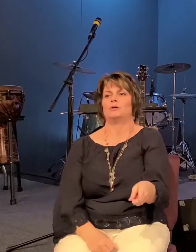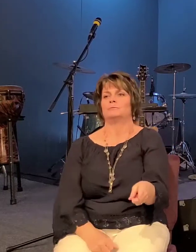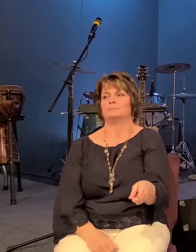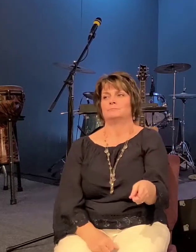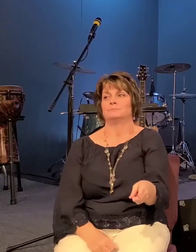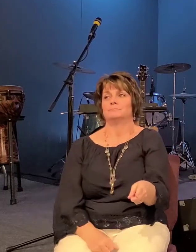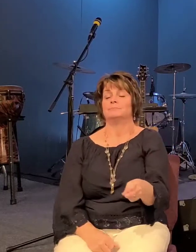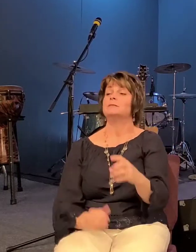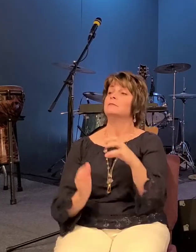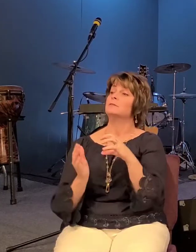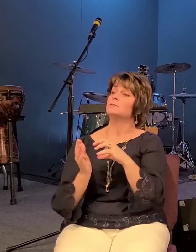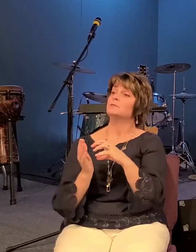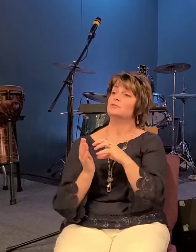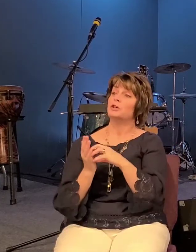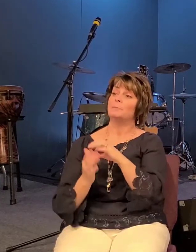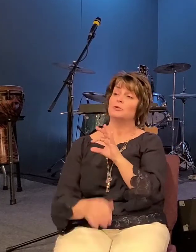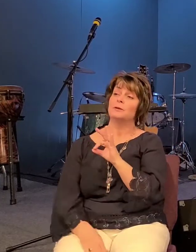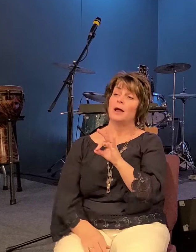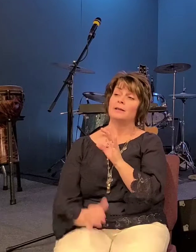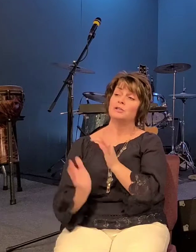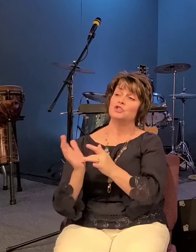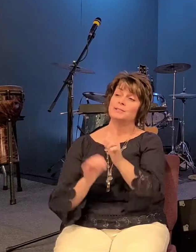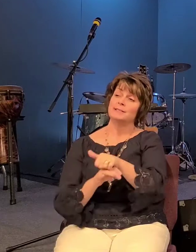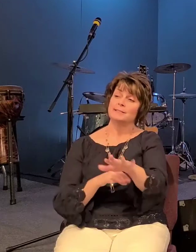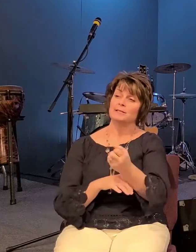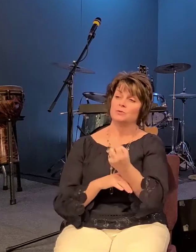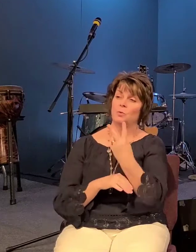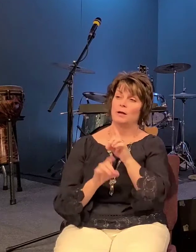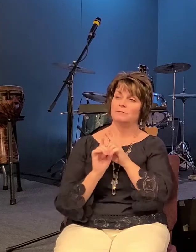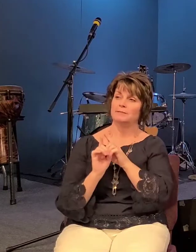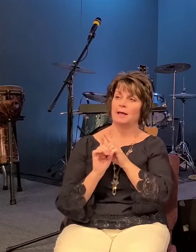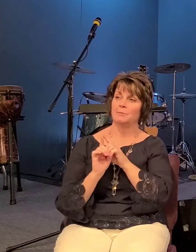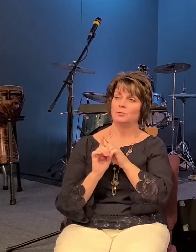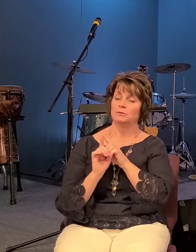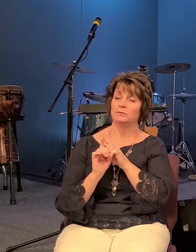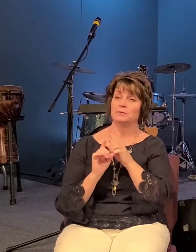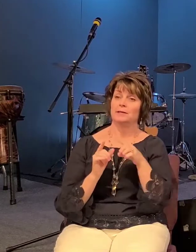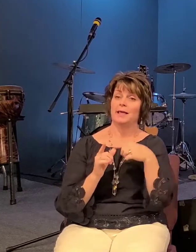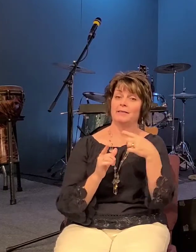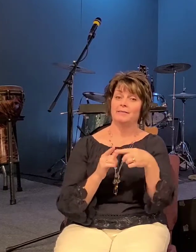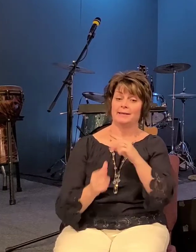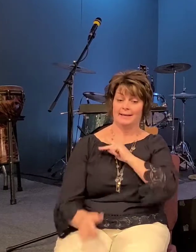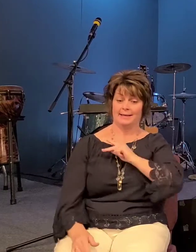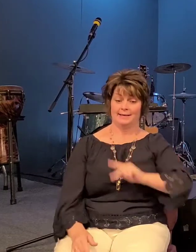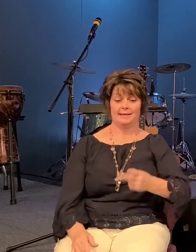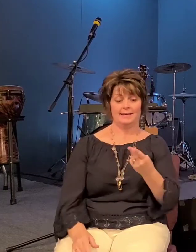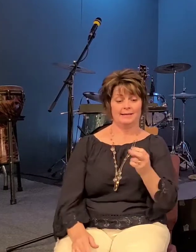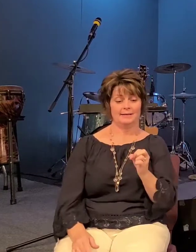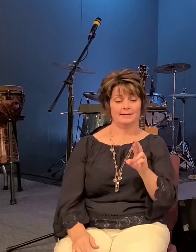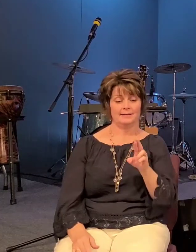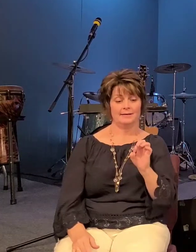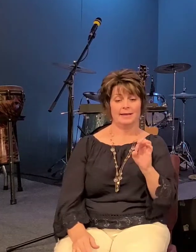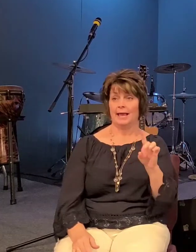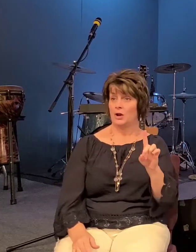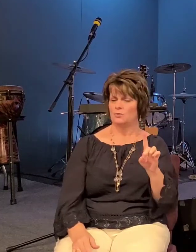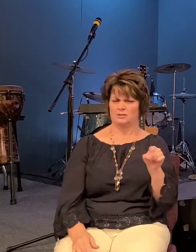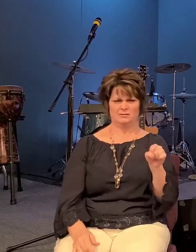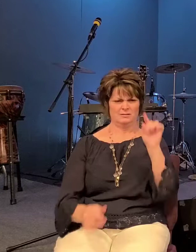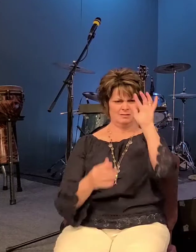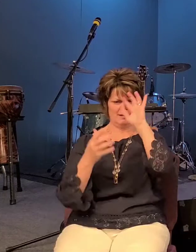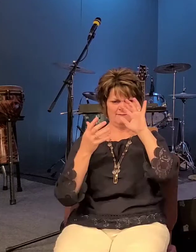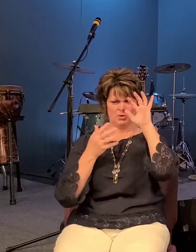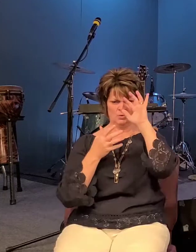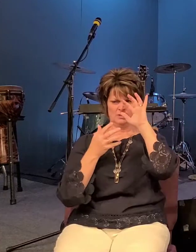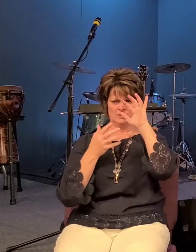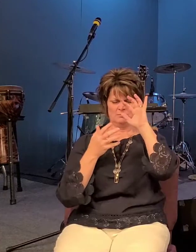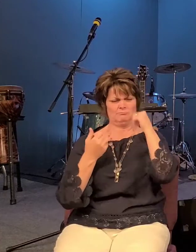and then herod is confused he hears about what jesus is doing and he thinks